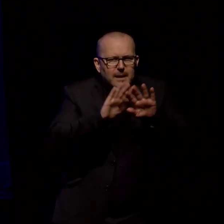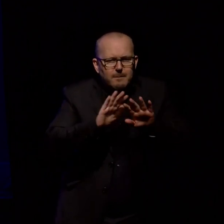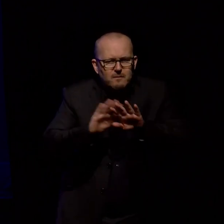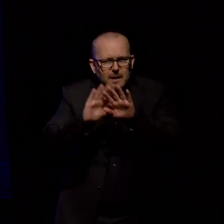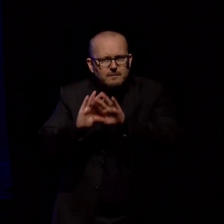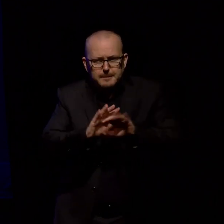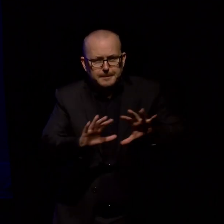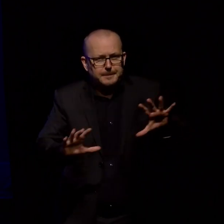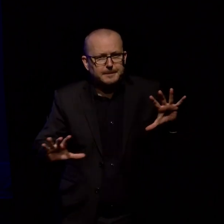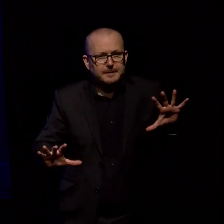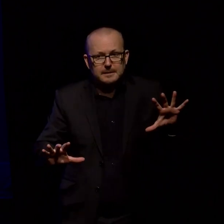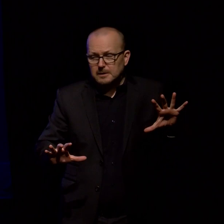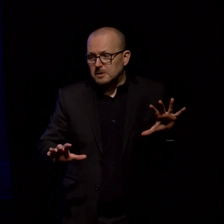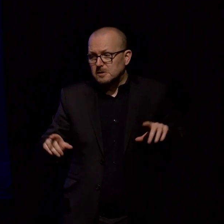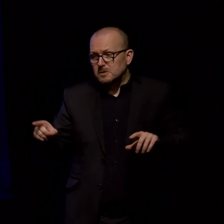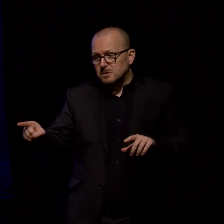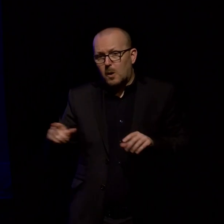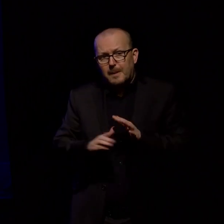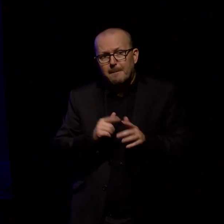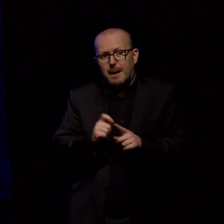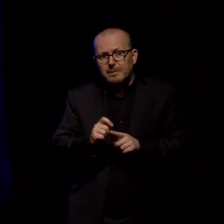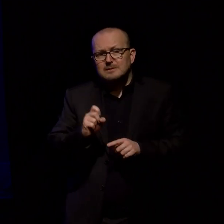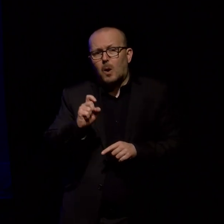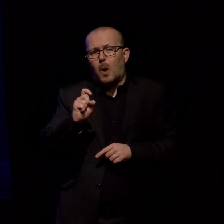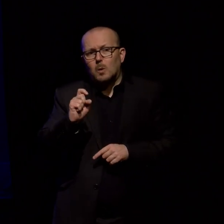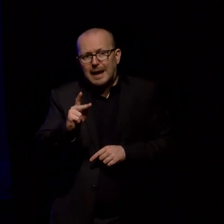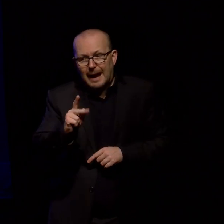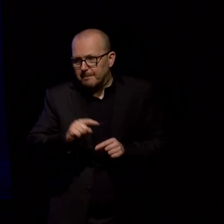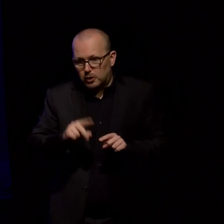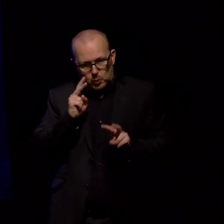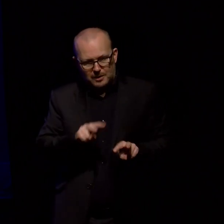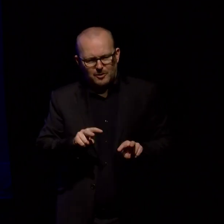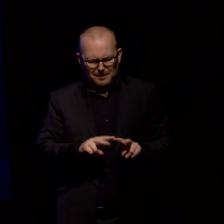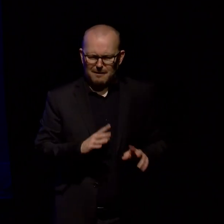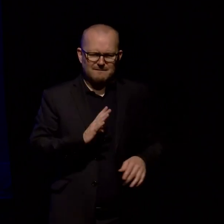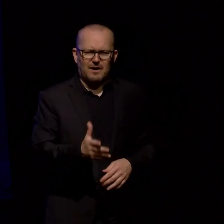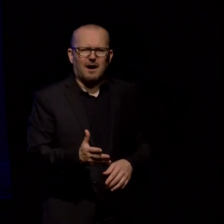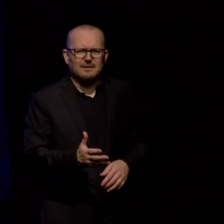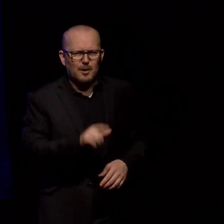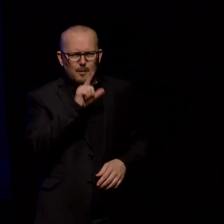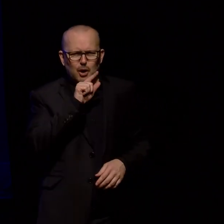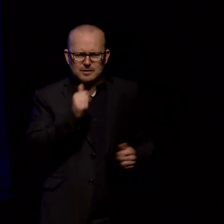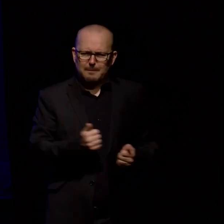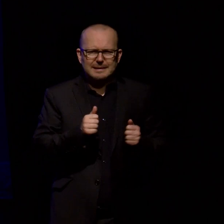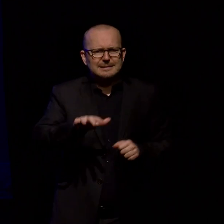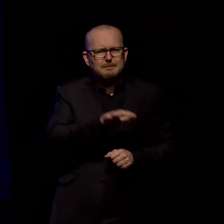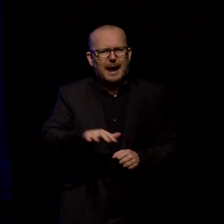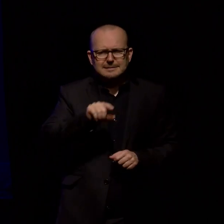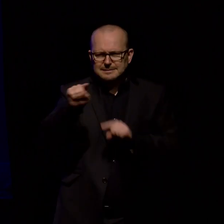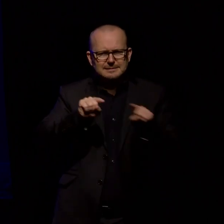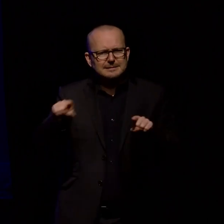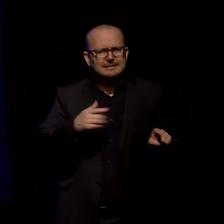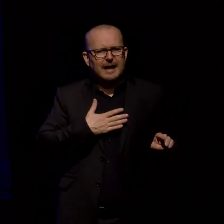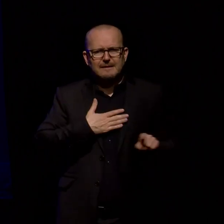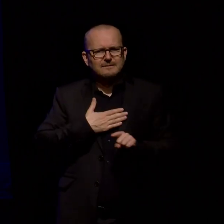so this map is okay but it doesn't give that impression as it stands and it's something for me to work through if I ever return to it